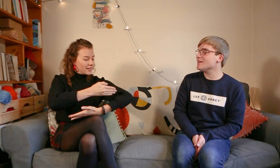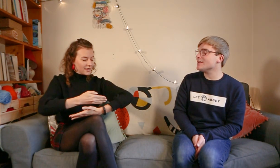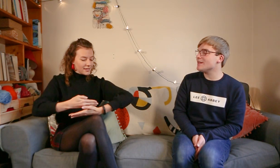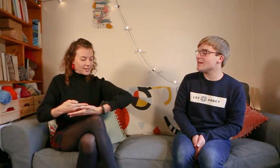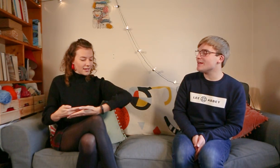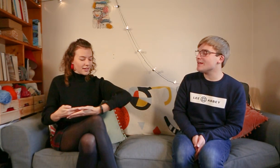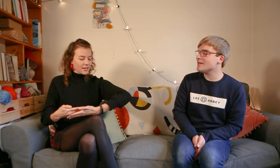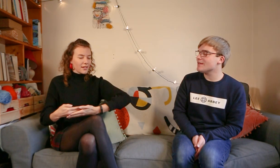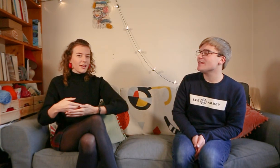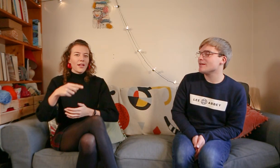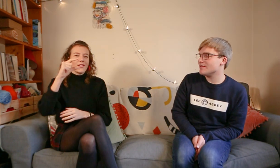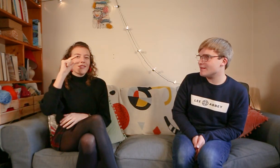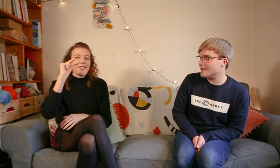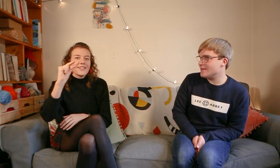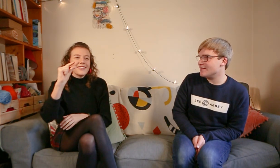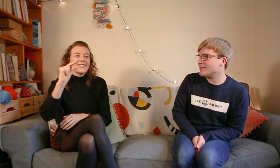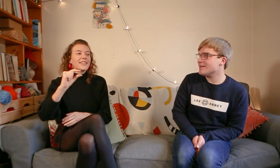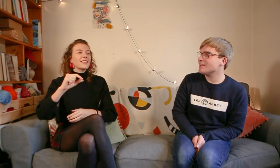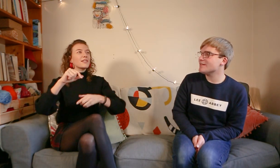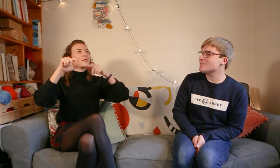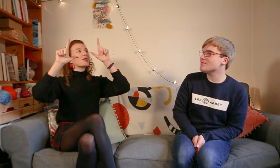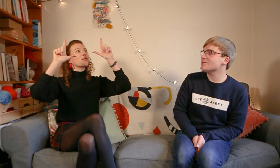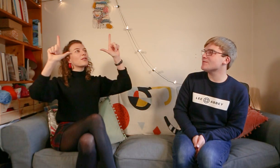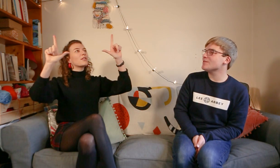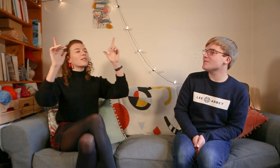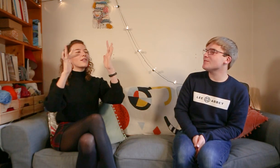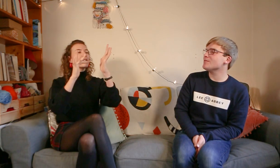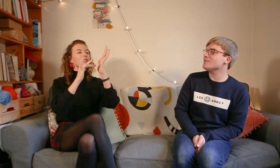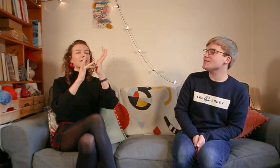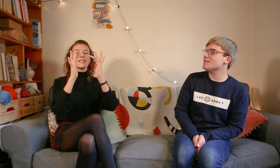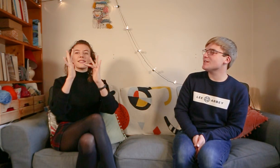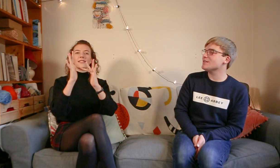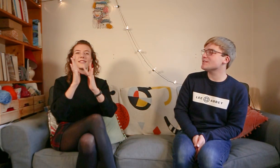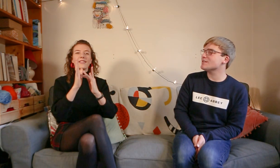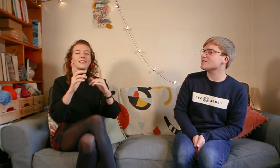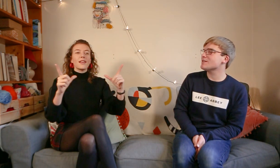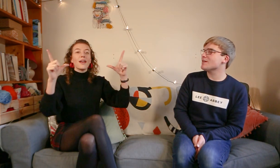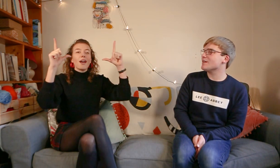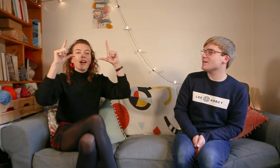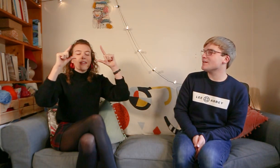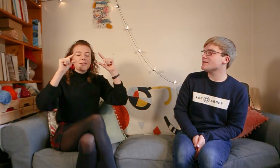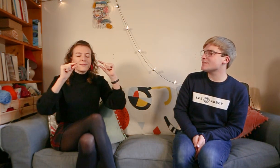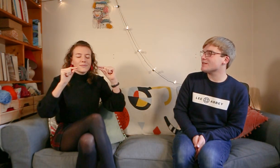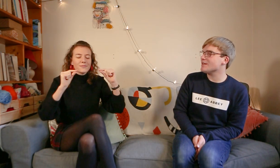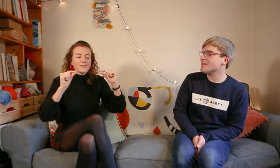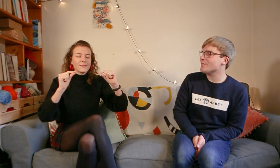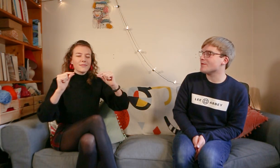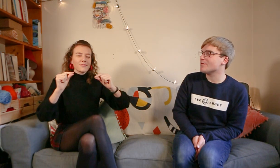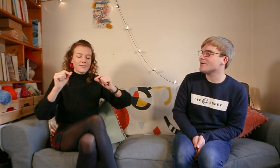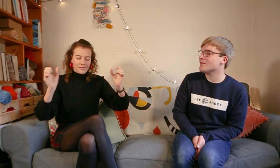lay. The little Lord Jesus asleep on